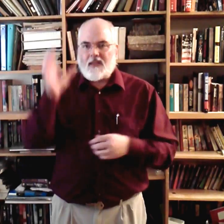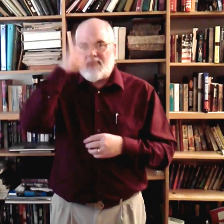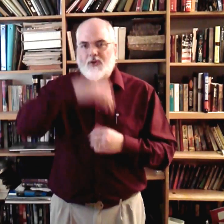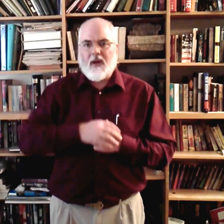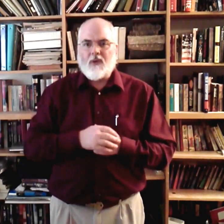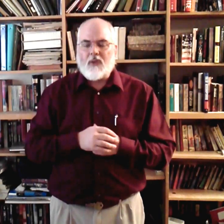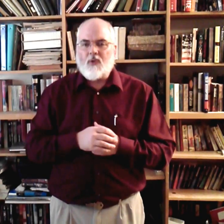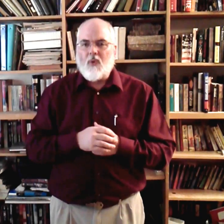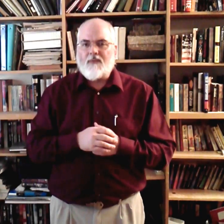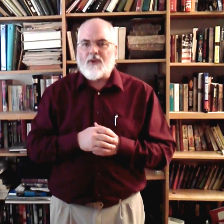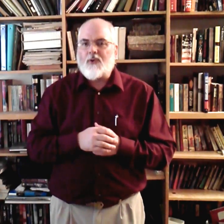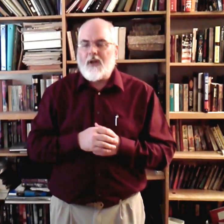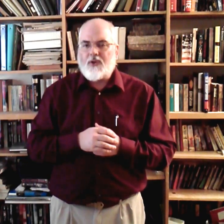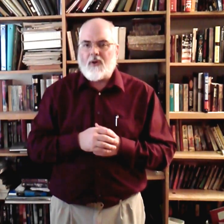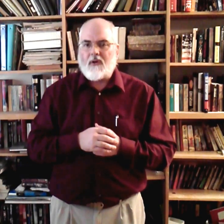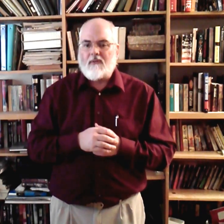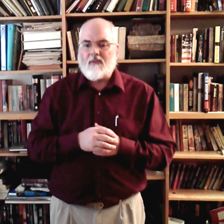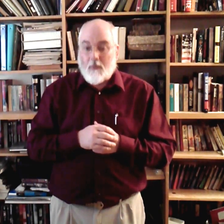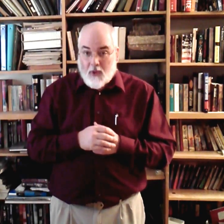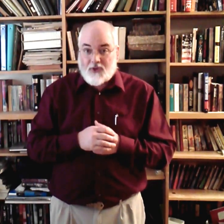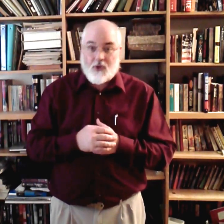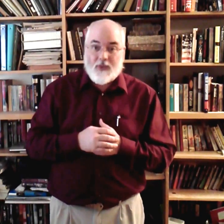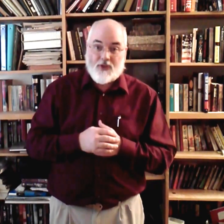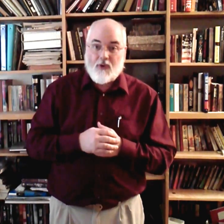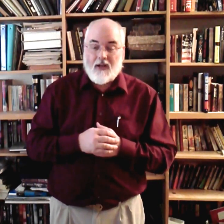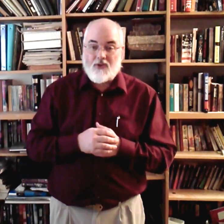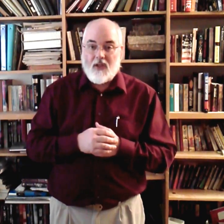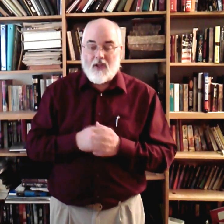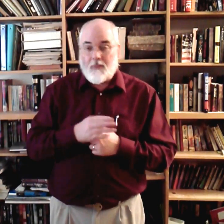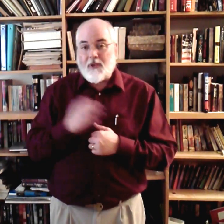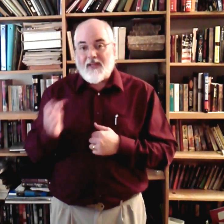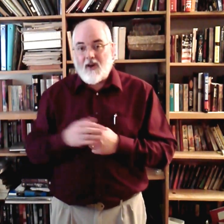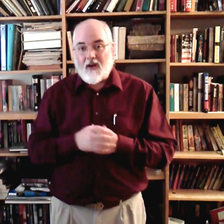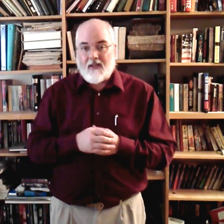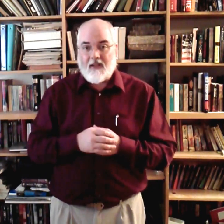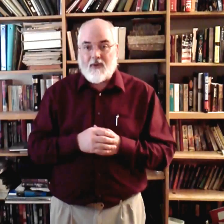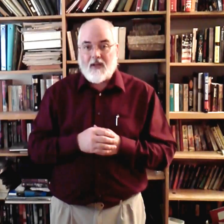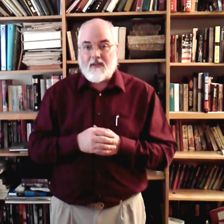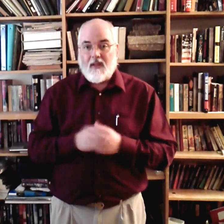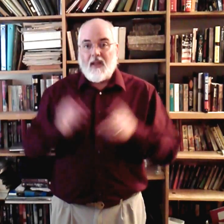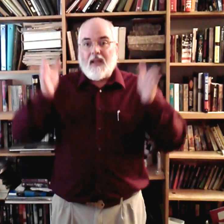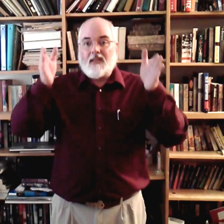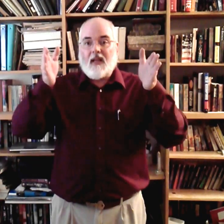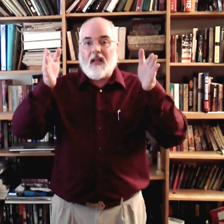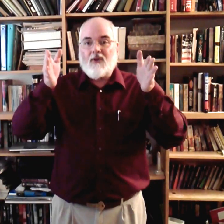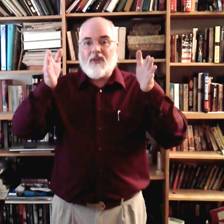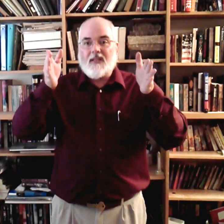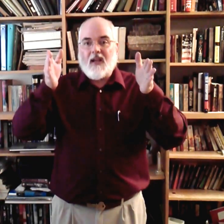sign for strange. What's the word for stranger? For a person who is strange. You put er at the end, right? In sign language, this is kind of like